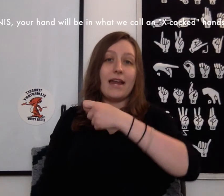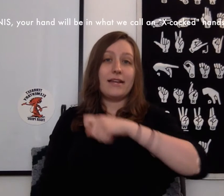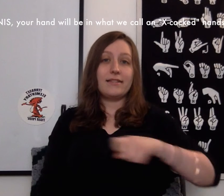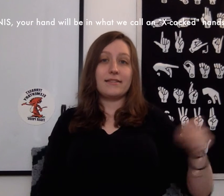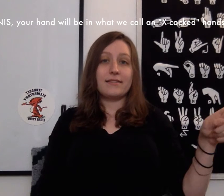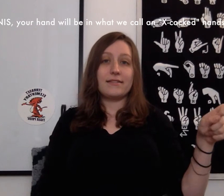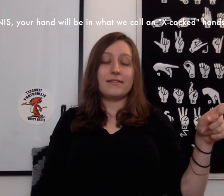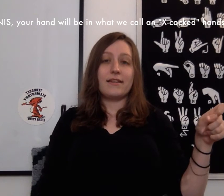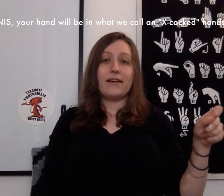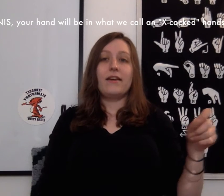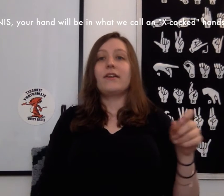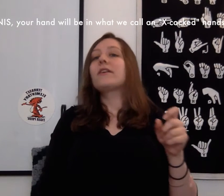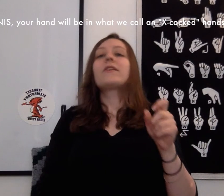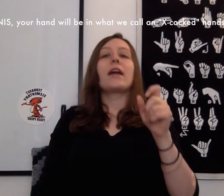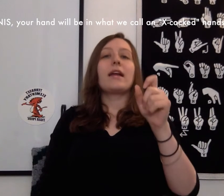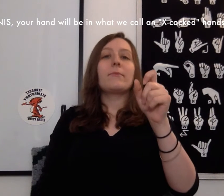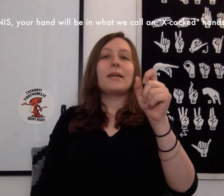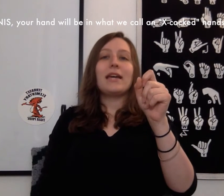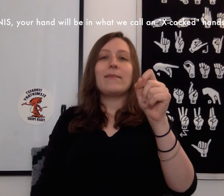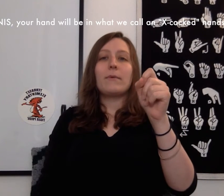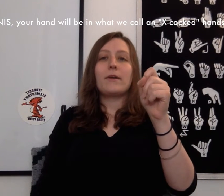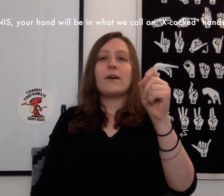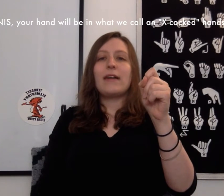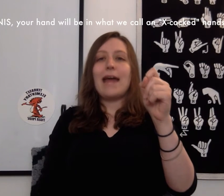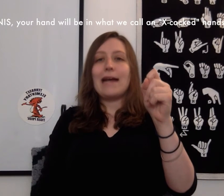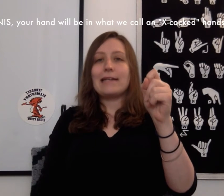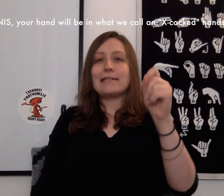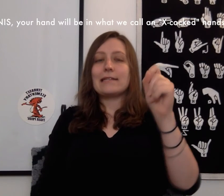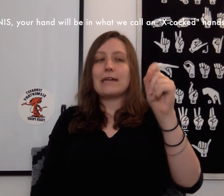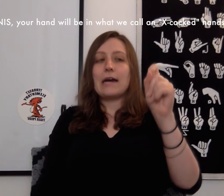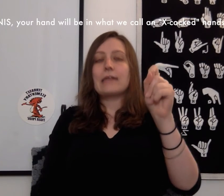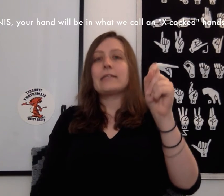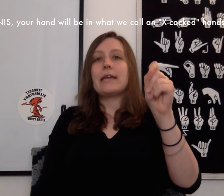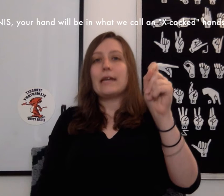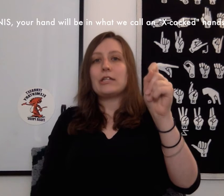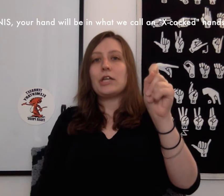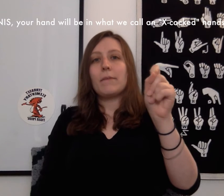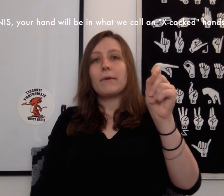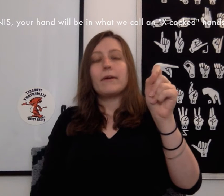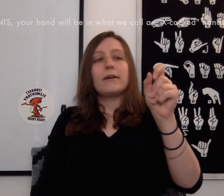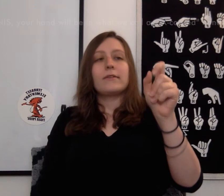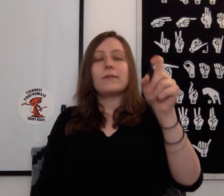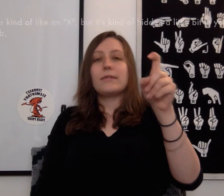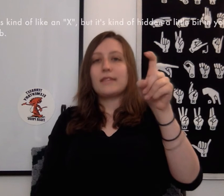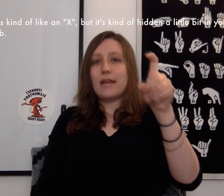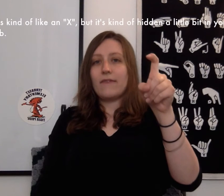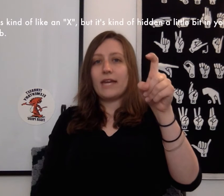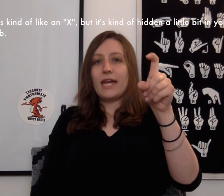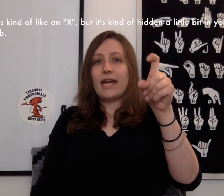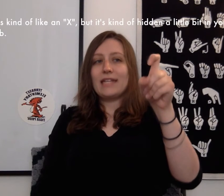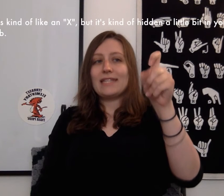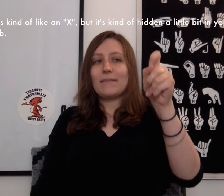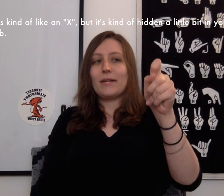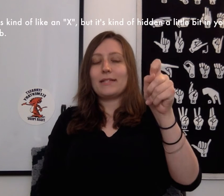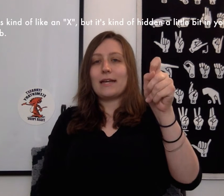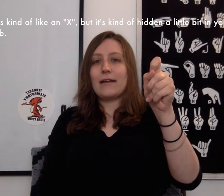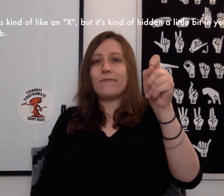Tennis, your hand will be in what we call an X cocked handshape. So it's kind of like an X, but it's kind of